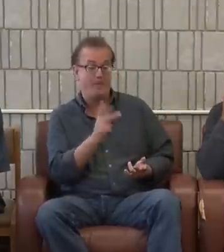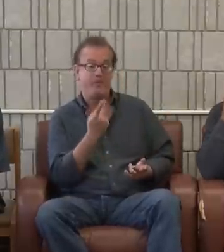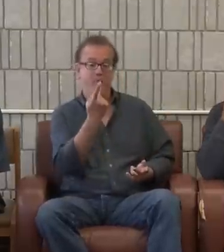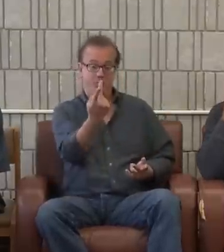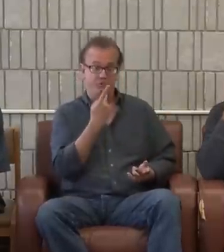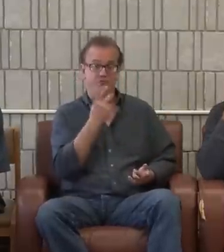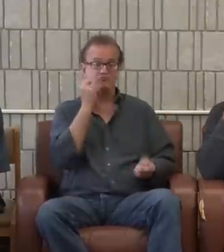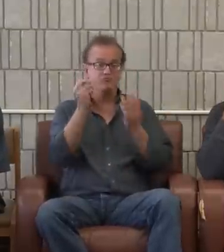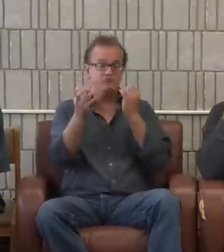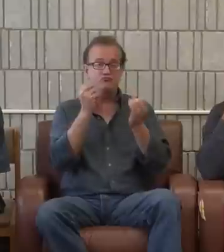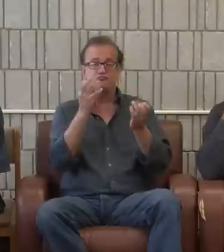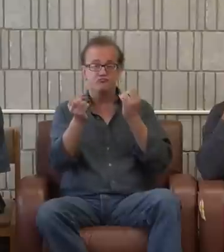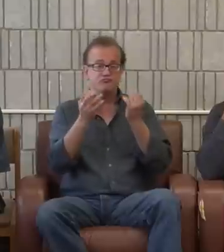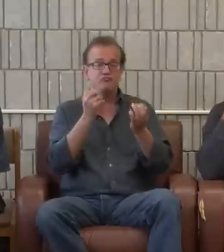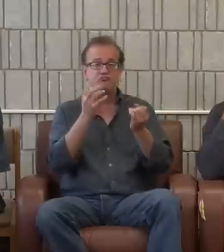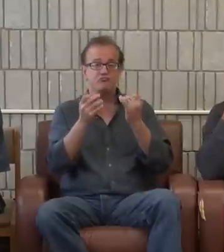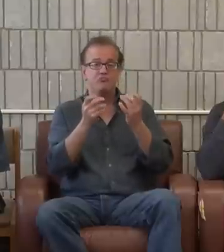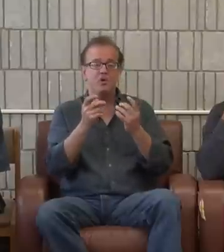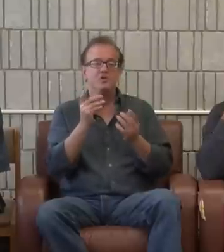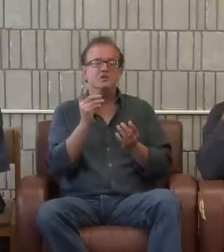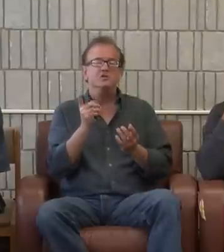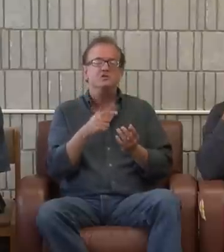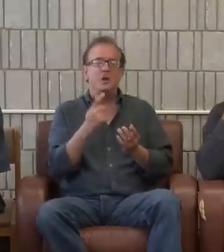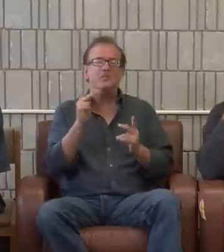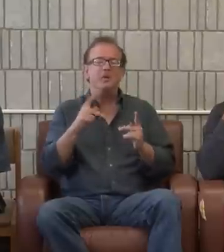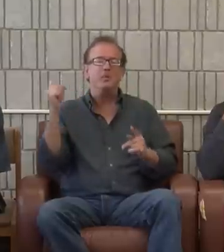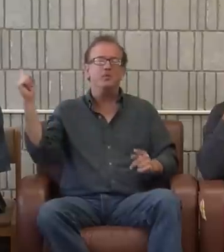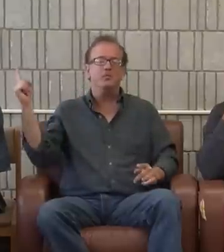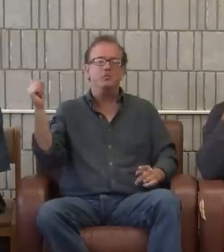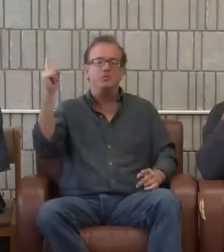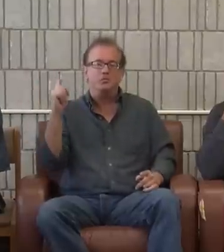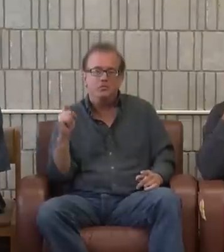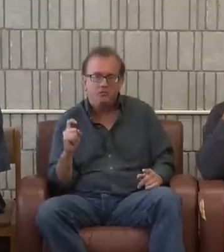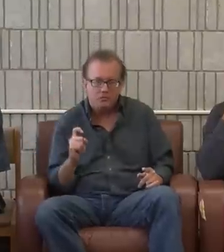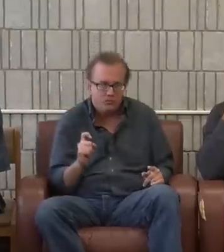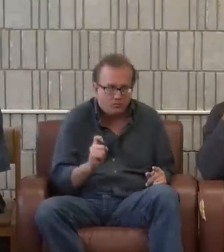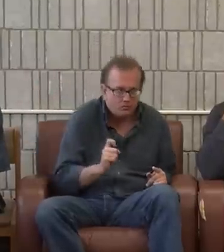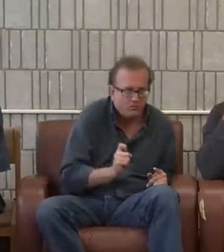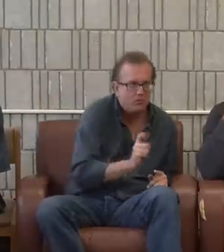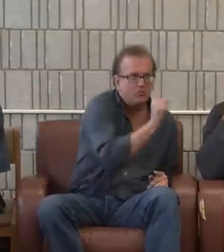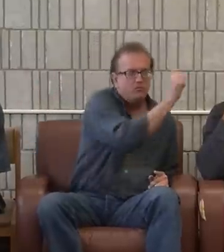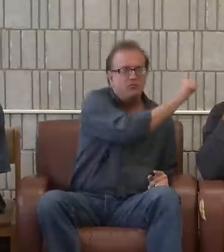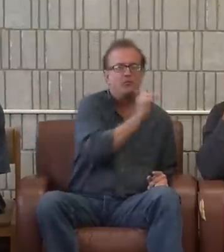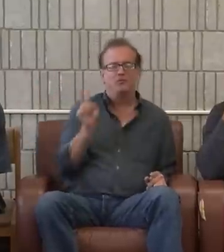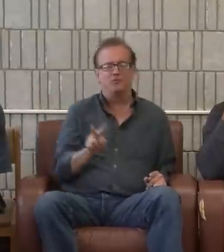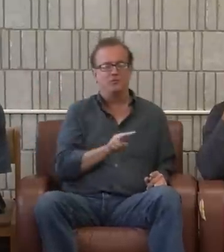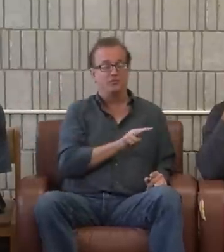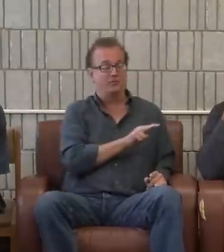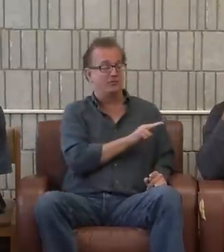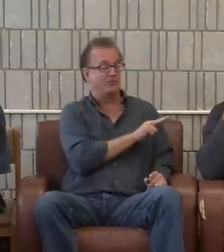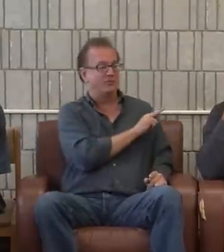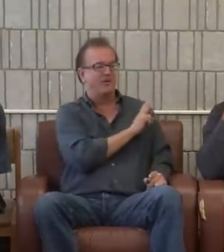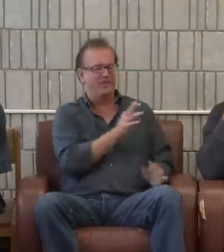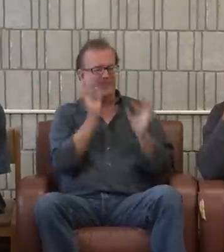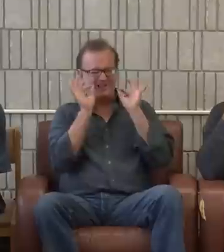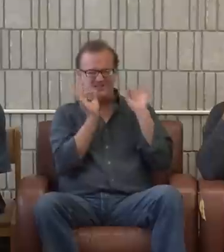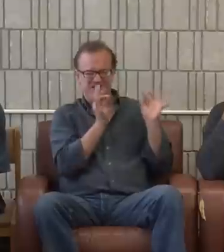Sometimes, if there are two people talking, sometimes people will sort of duck under.